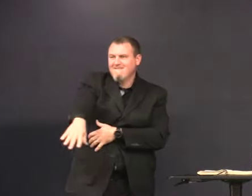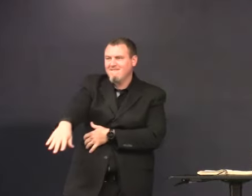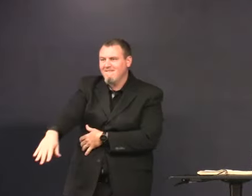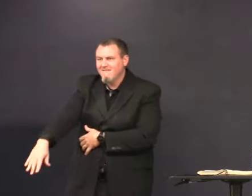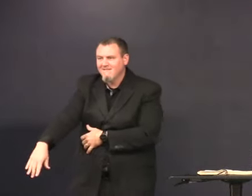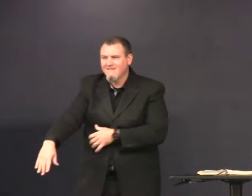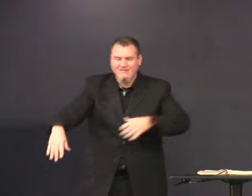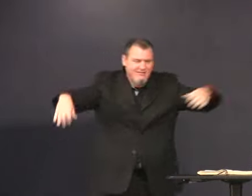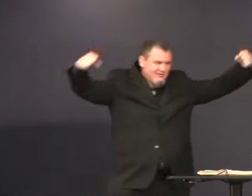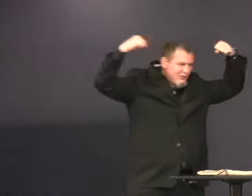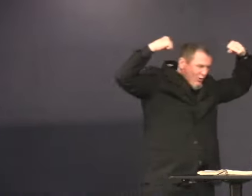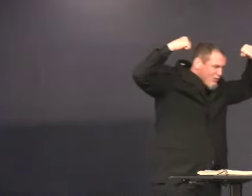Wow.